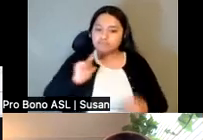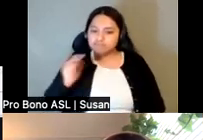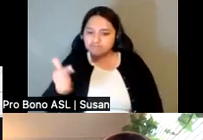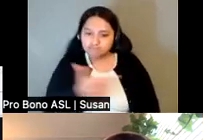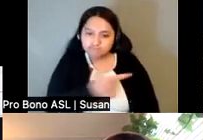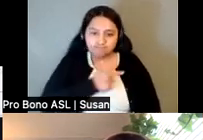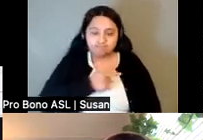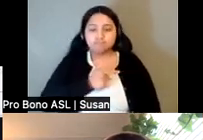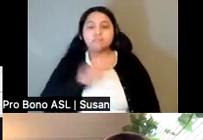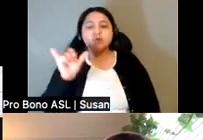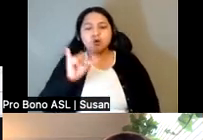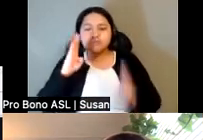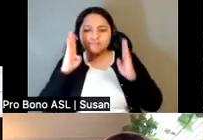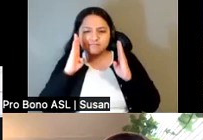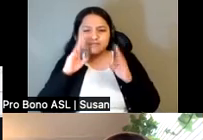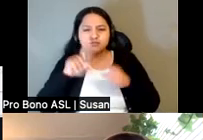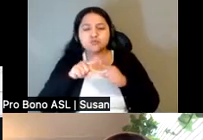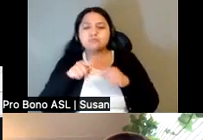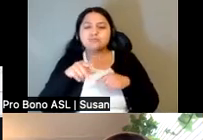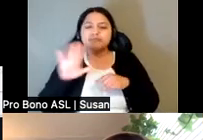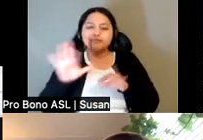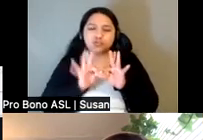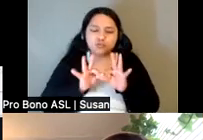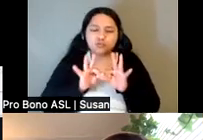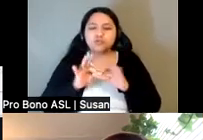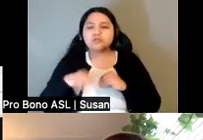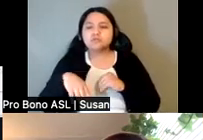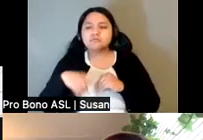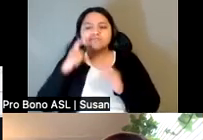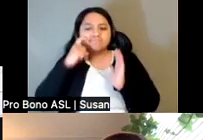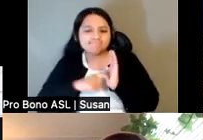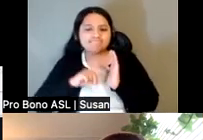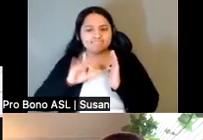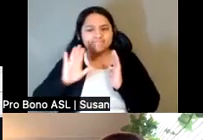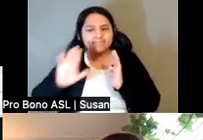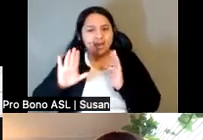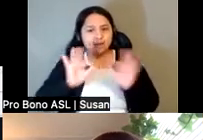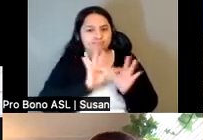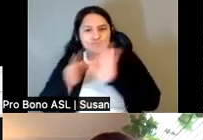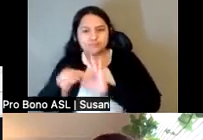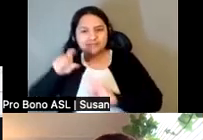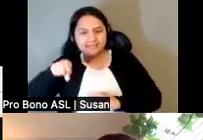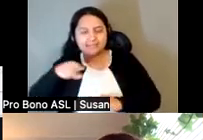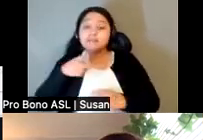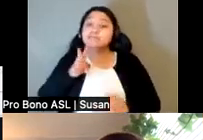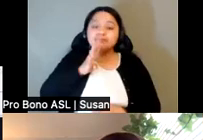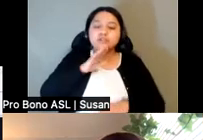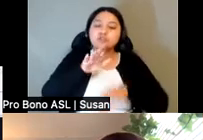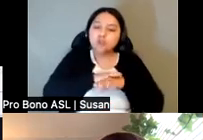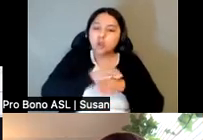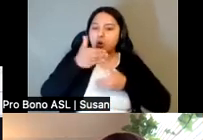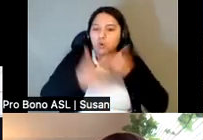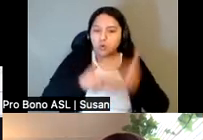los intérpretes y facilitadores. Hable a un ritmo moderado y haga pausas con frecuencia. Acuérdese de